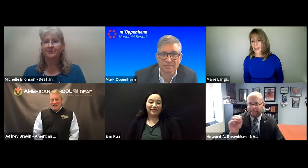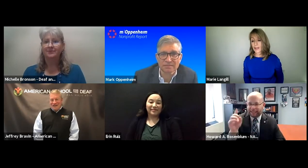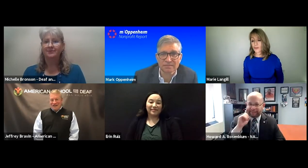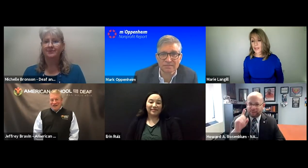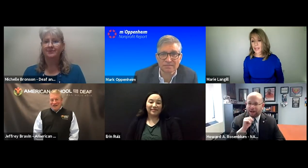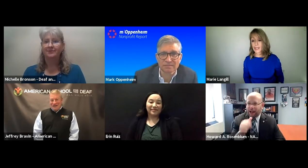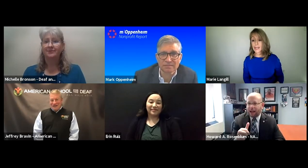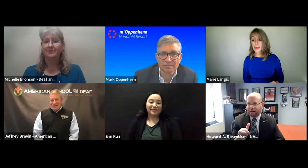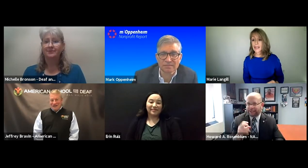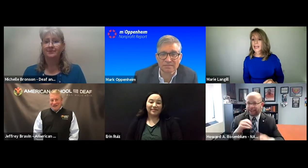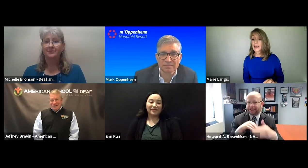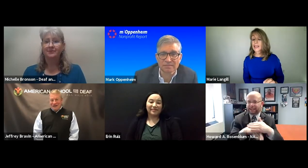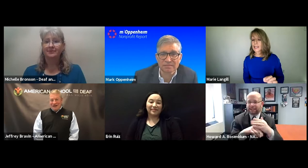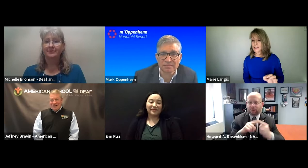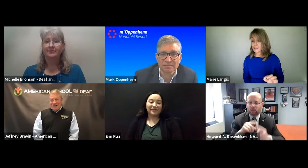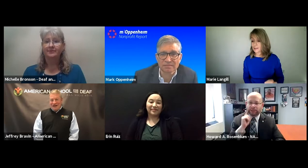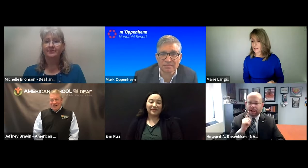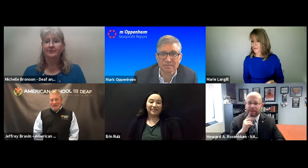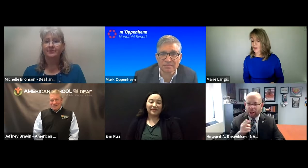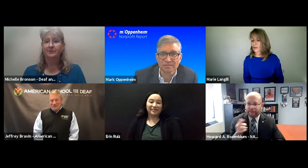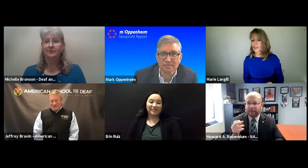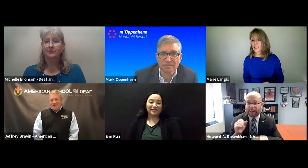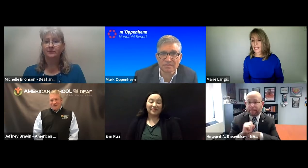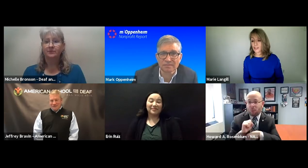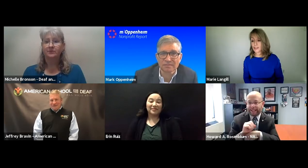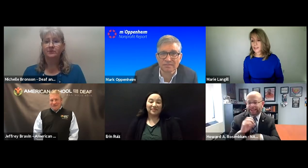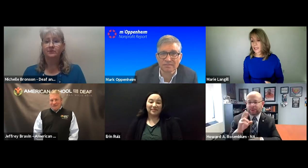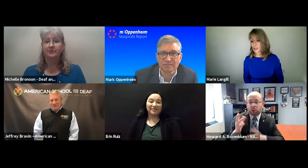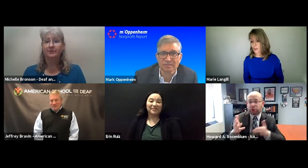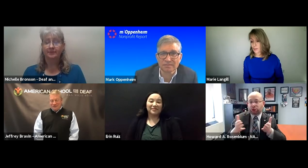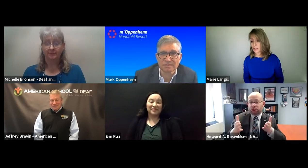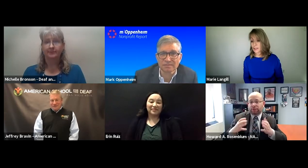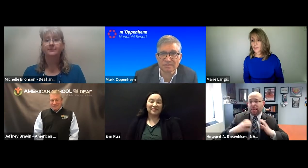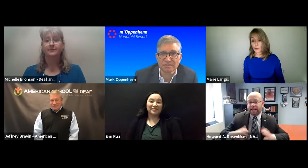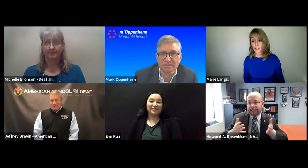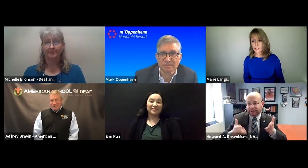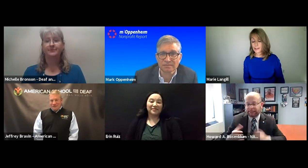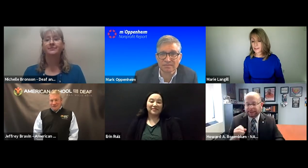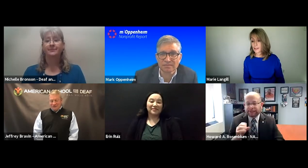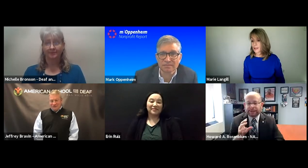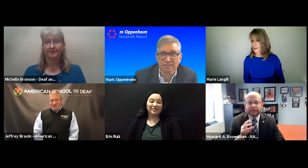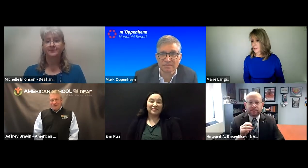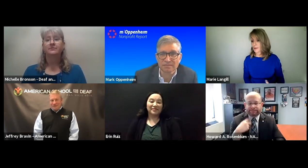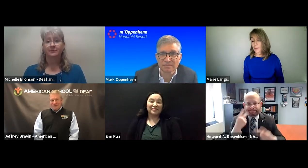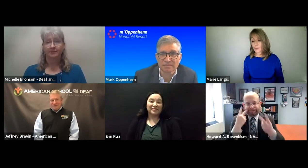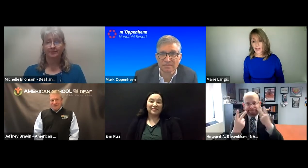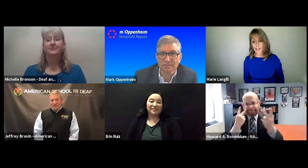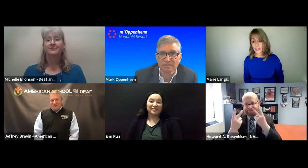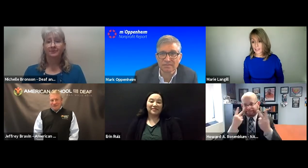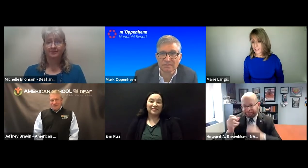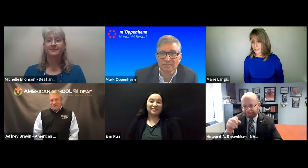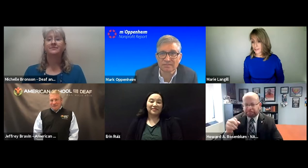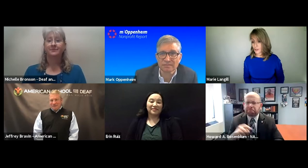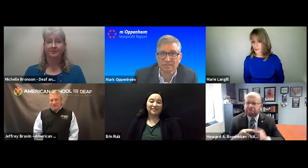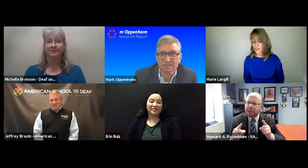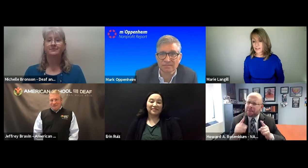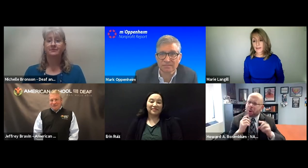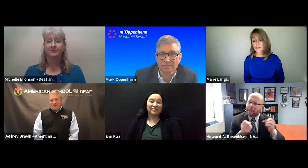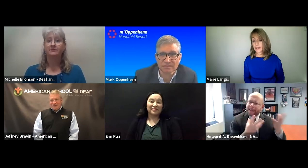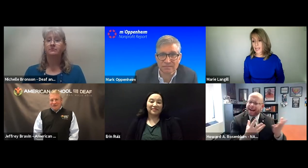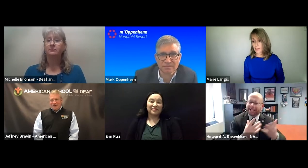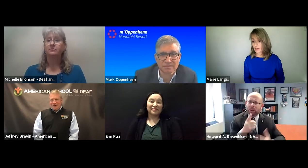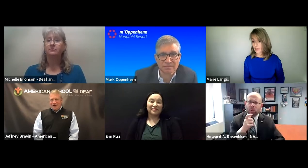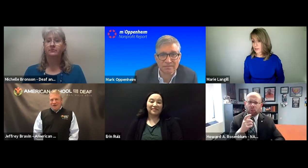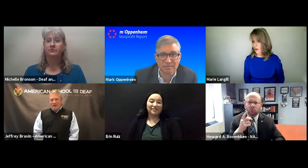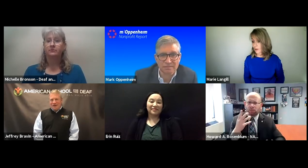and I've been involved with litigations against people, employees that are not providing clients the service.